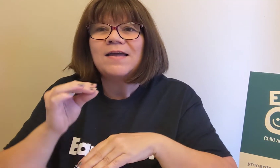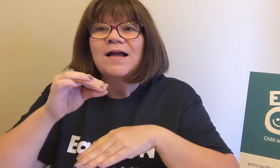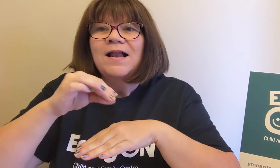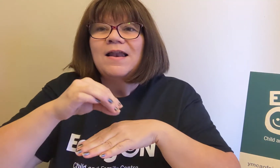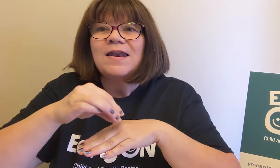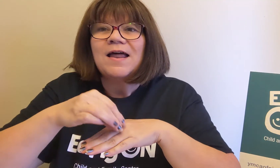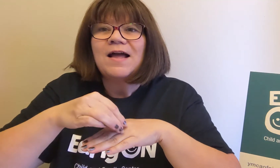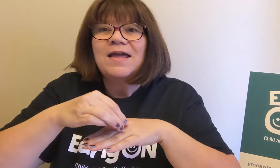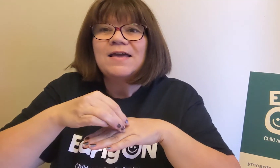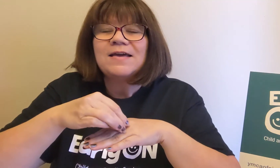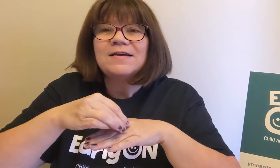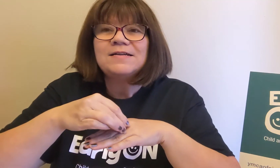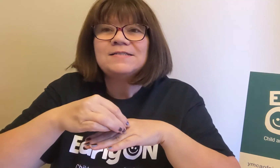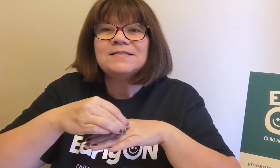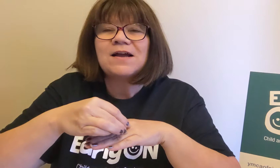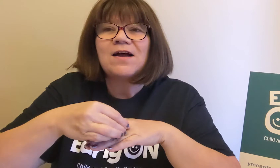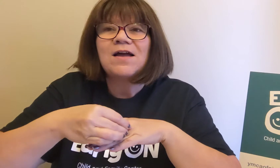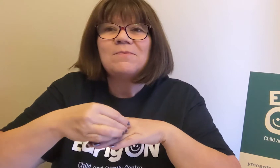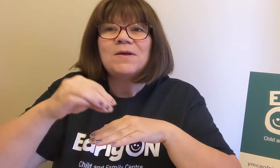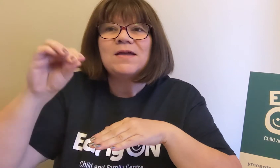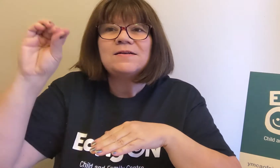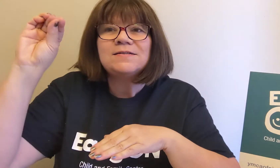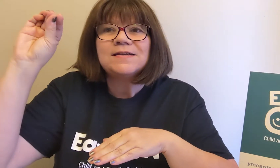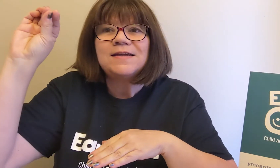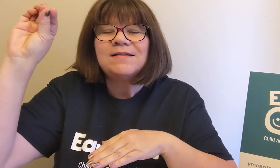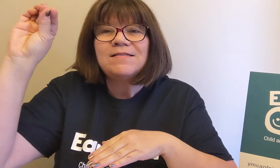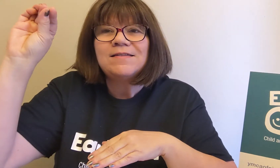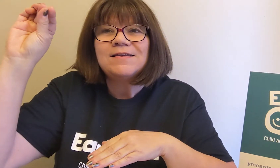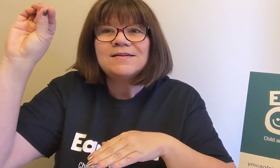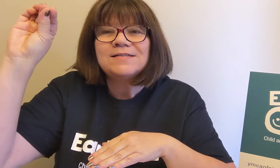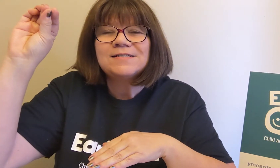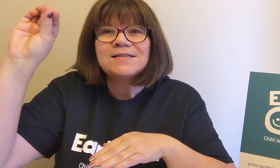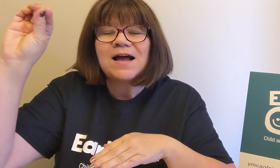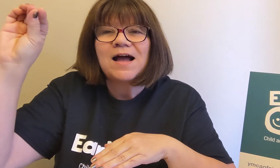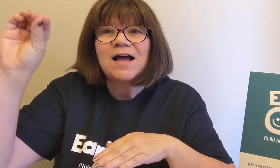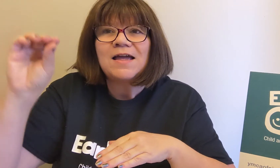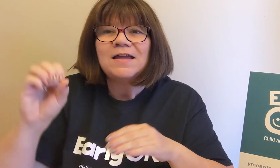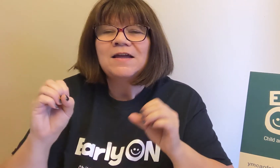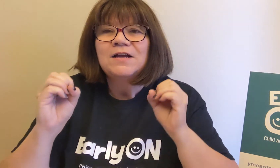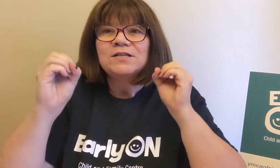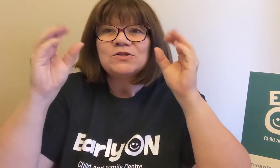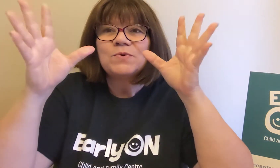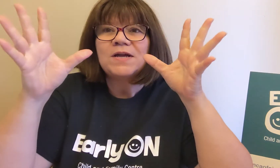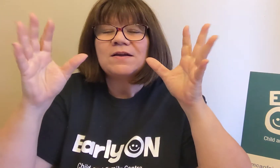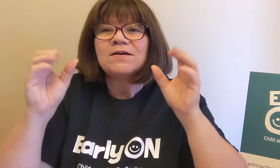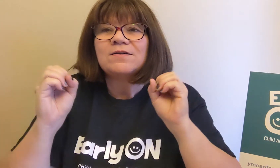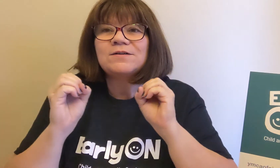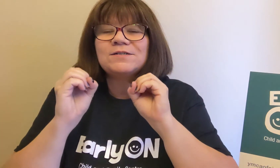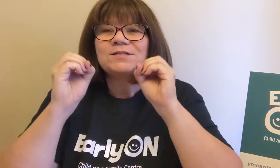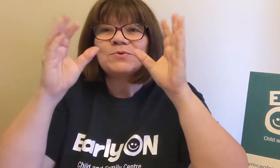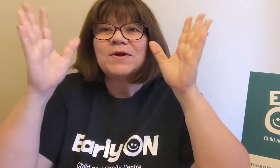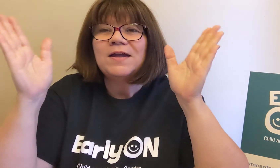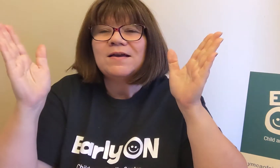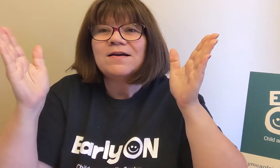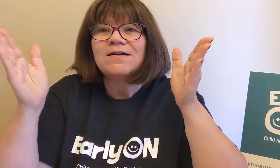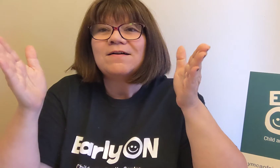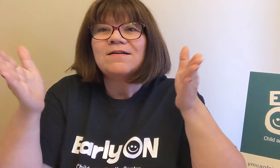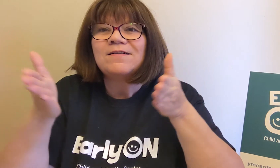like a diamond in the sky. Twinkle twinkle twinkle